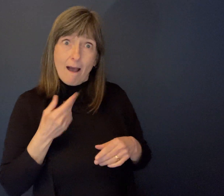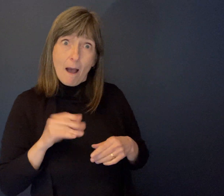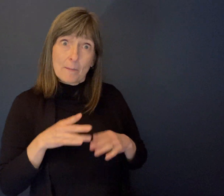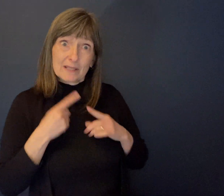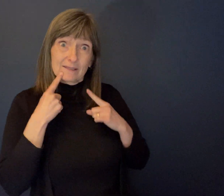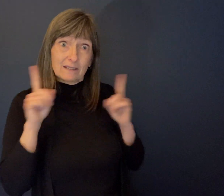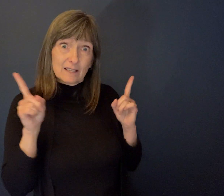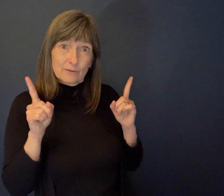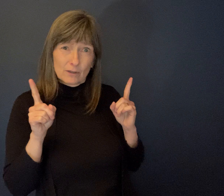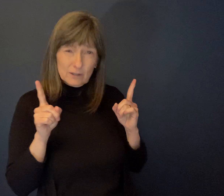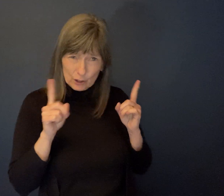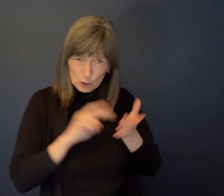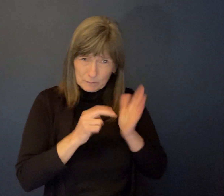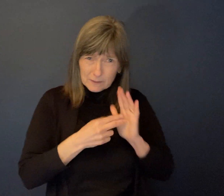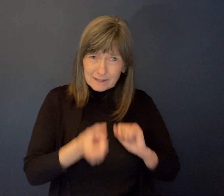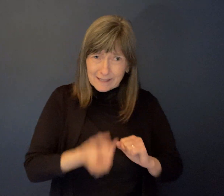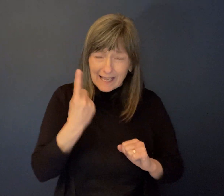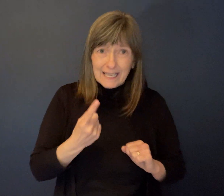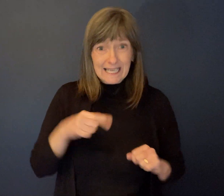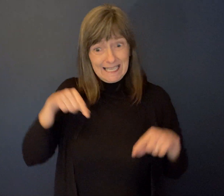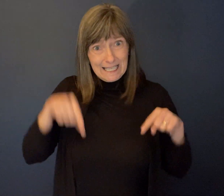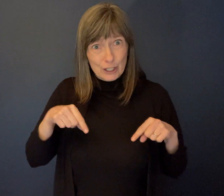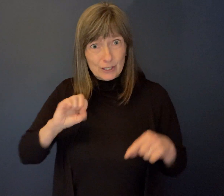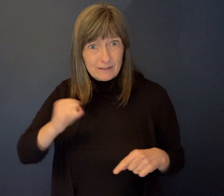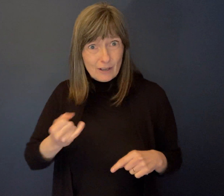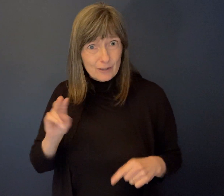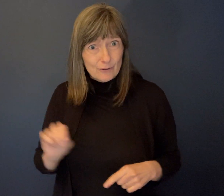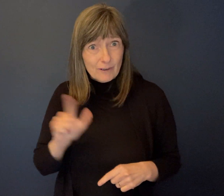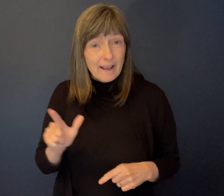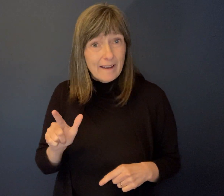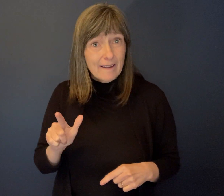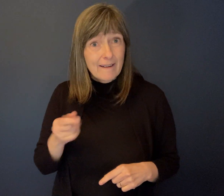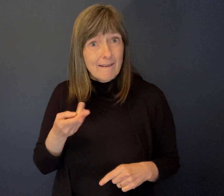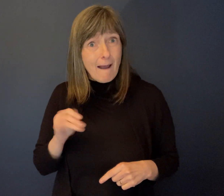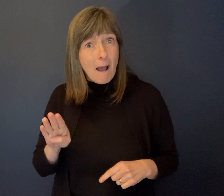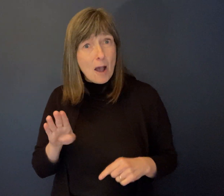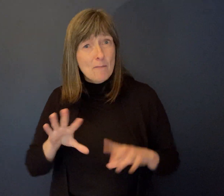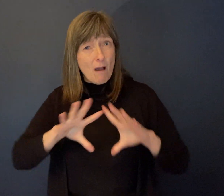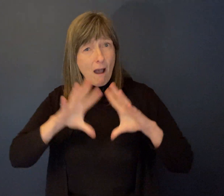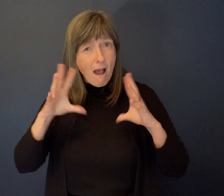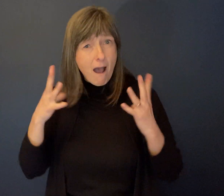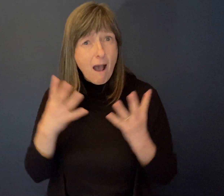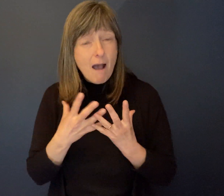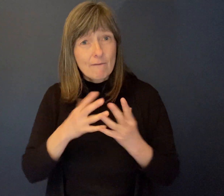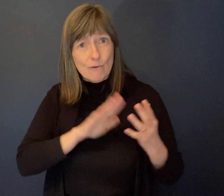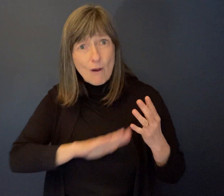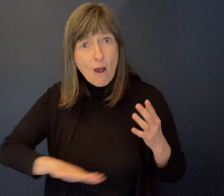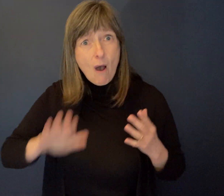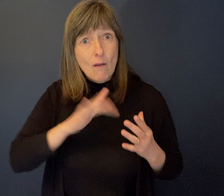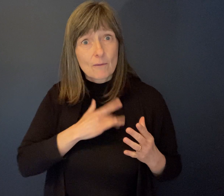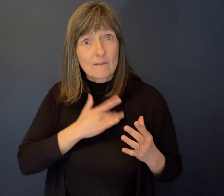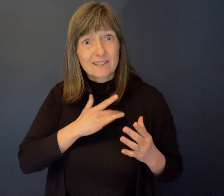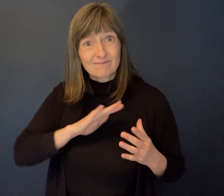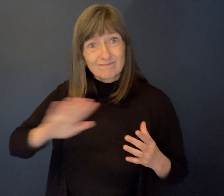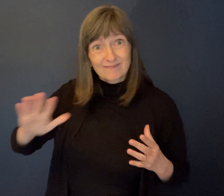hub was existed in St. John's, Newfoundland had reaches right across this province or country, but also